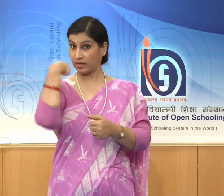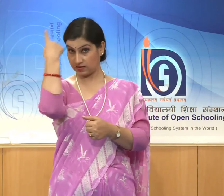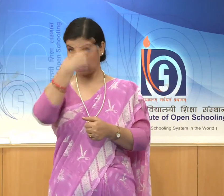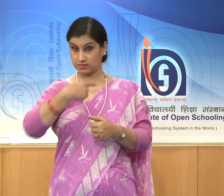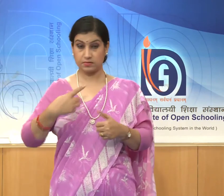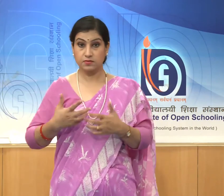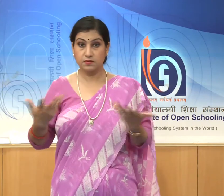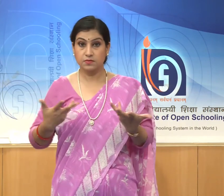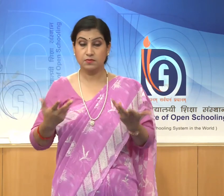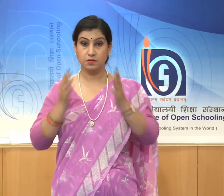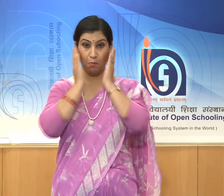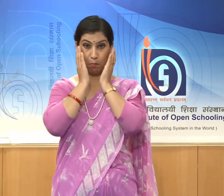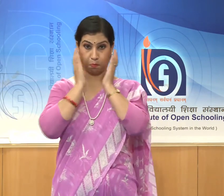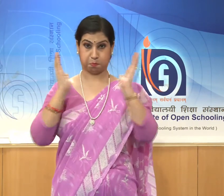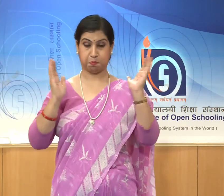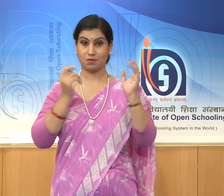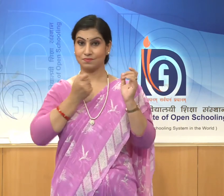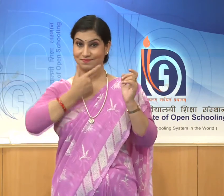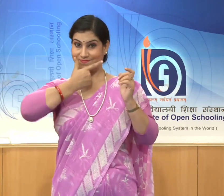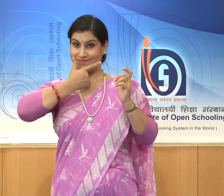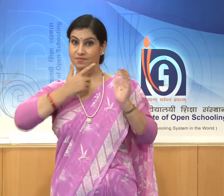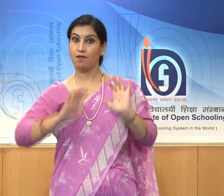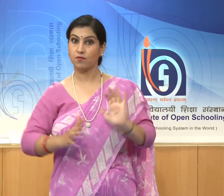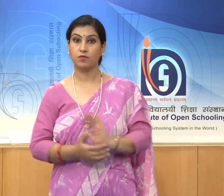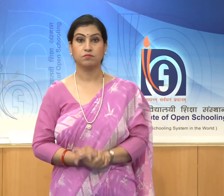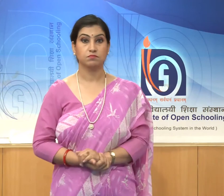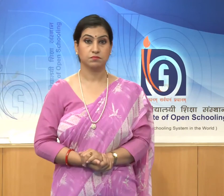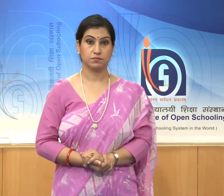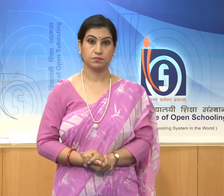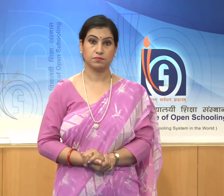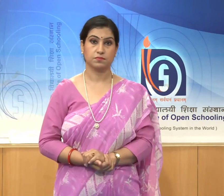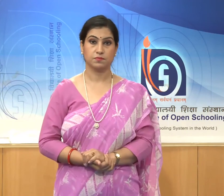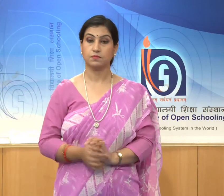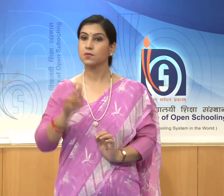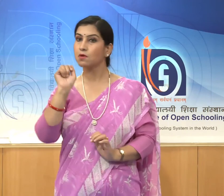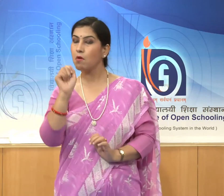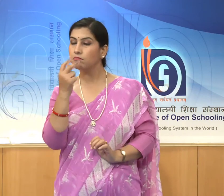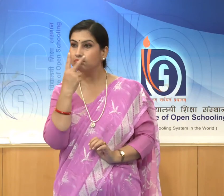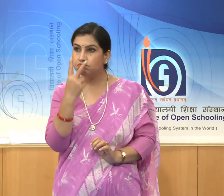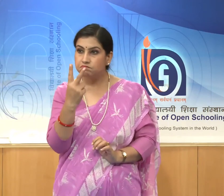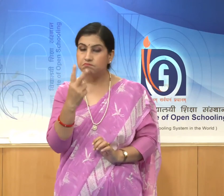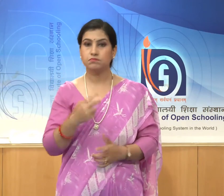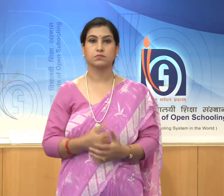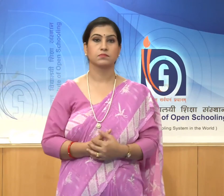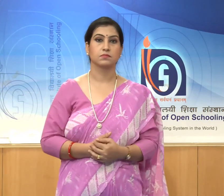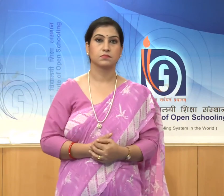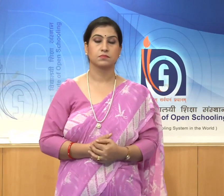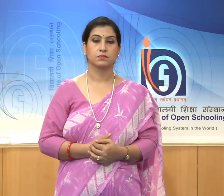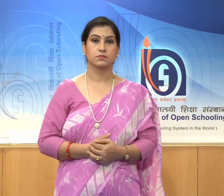broad with smile. The works are robust